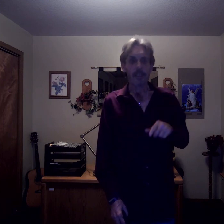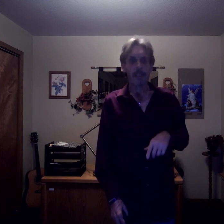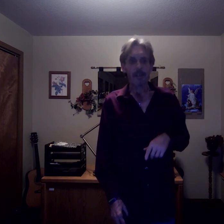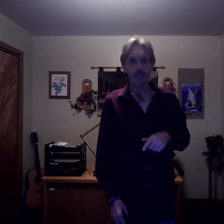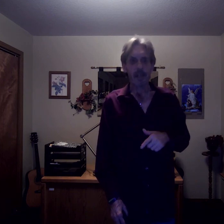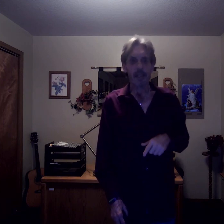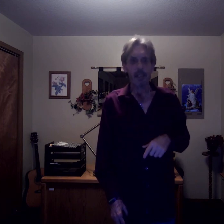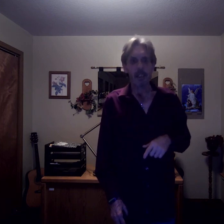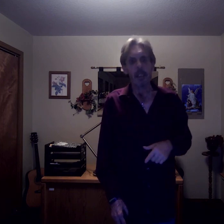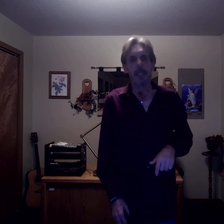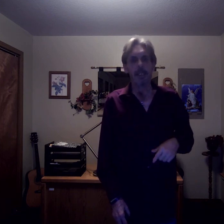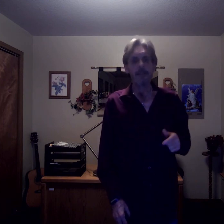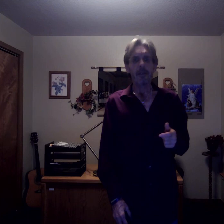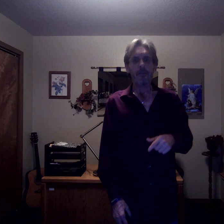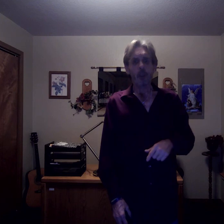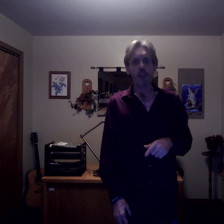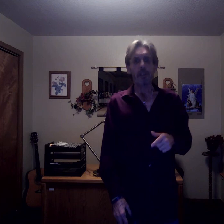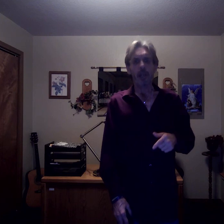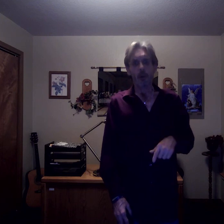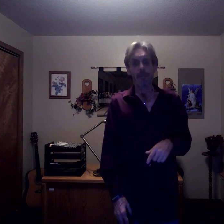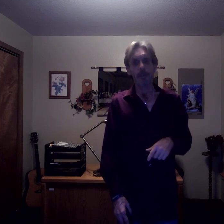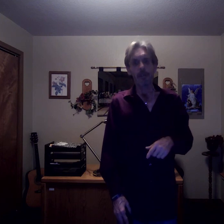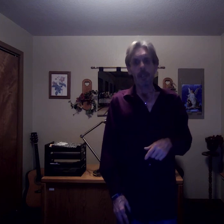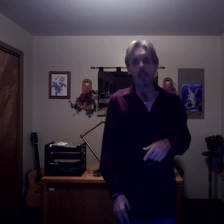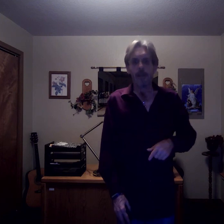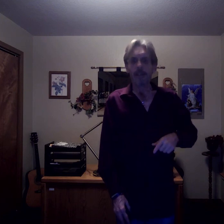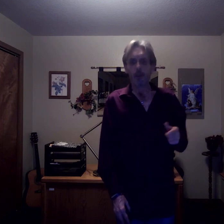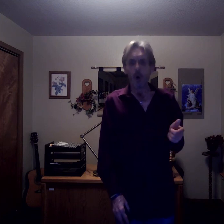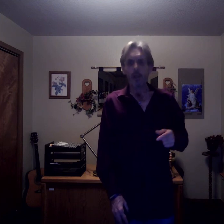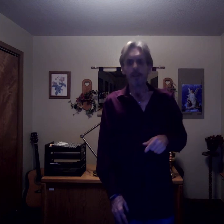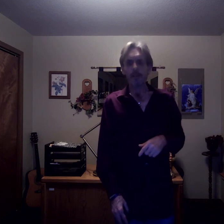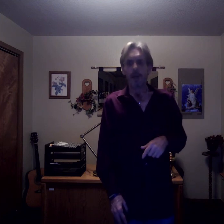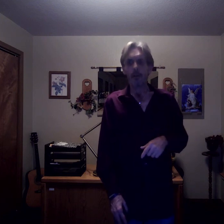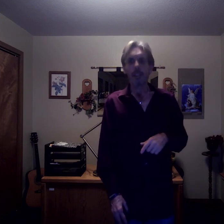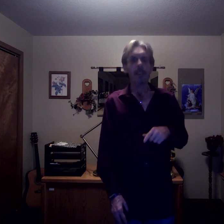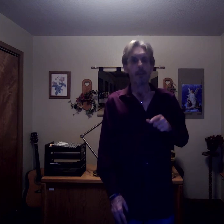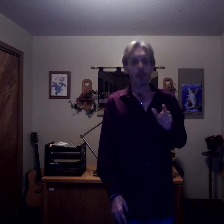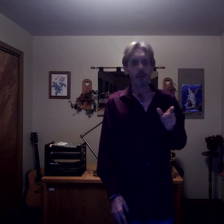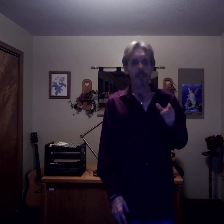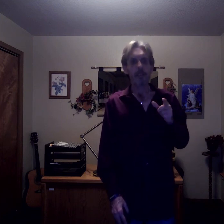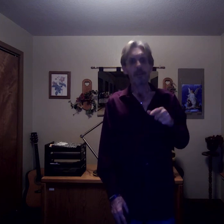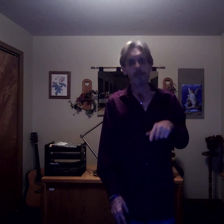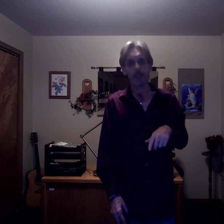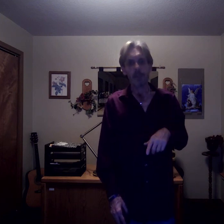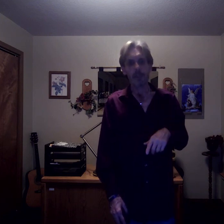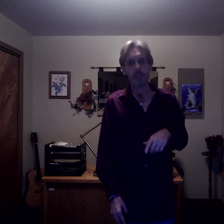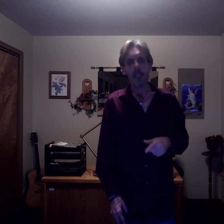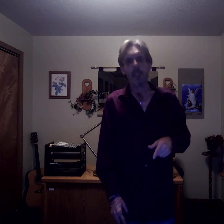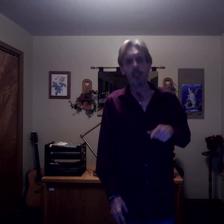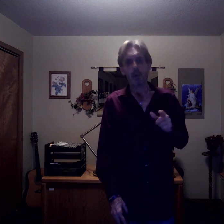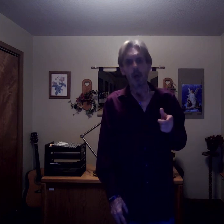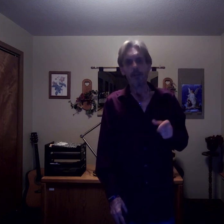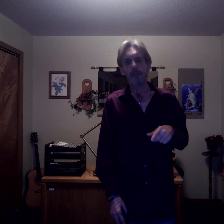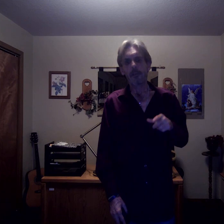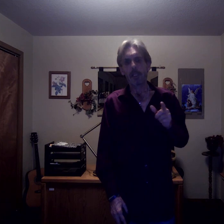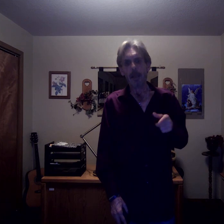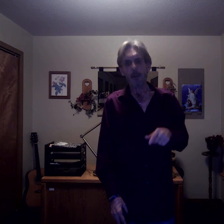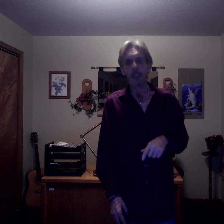today's society. It is unfortunate, however, that the qualities found in the personalities mentioned, the qualities of collaboration,